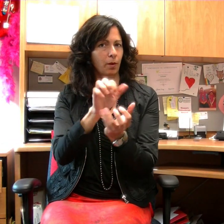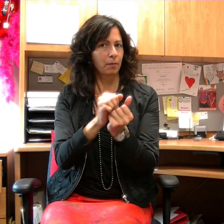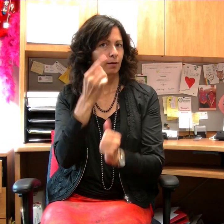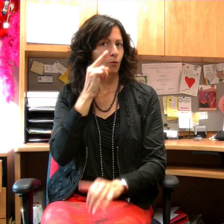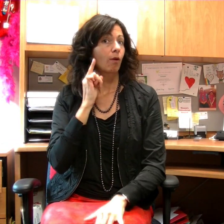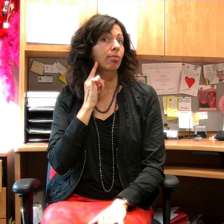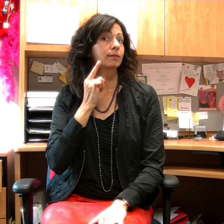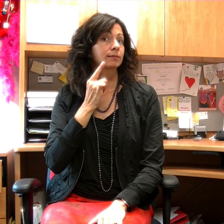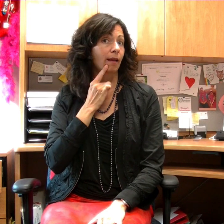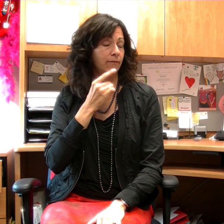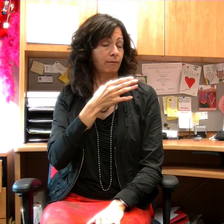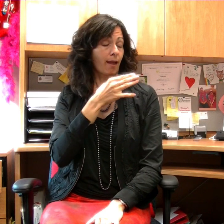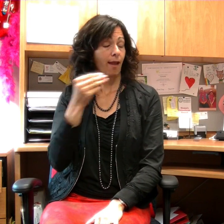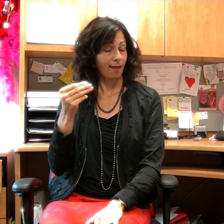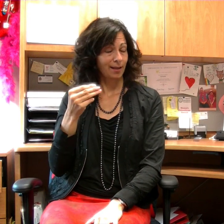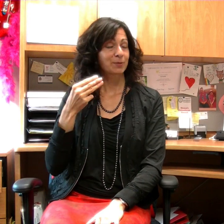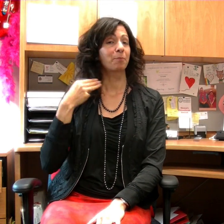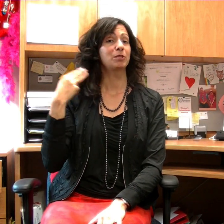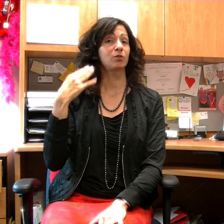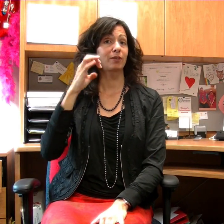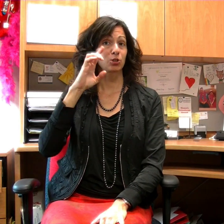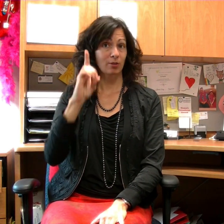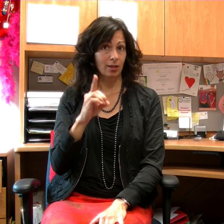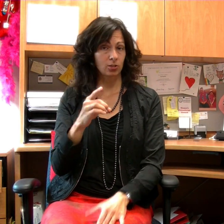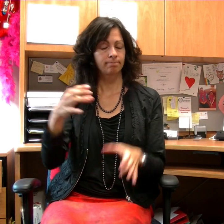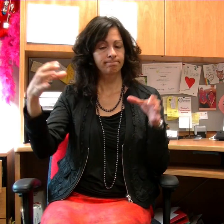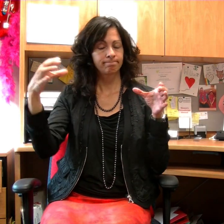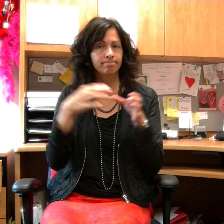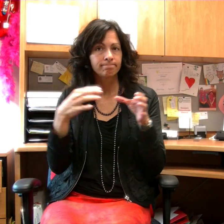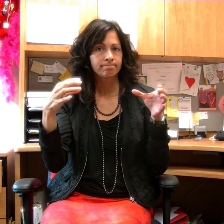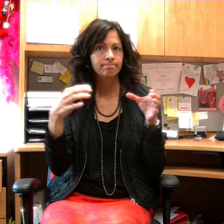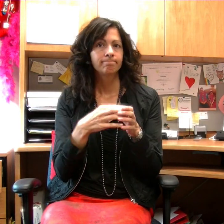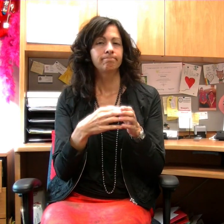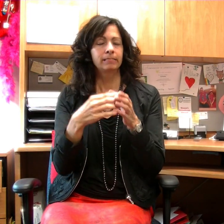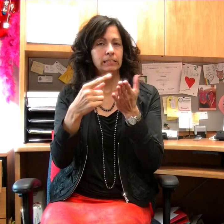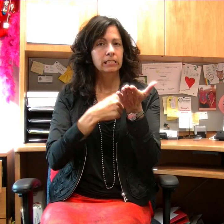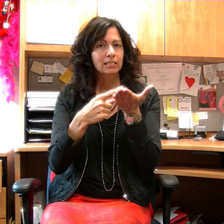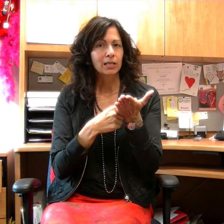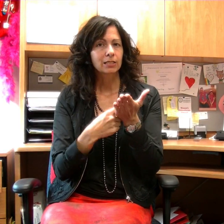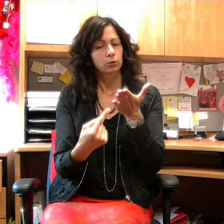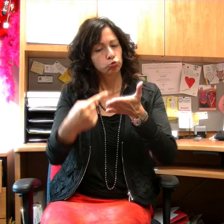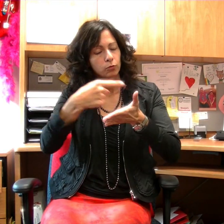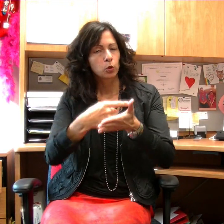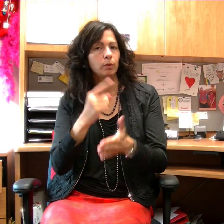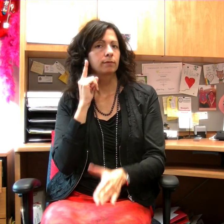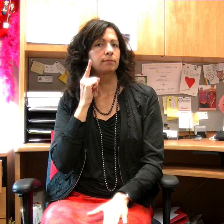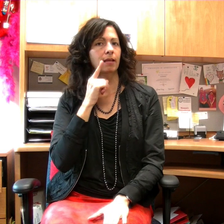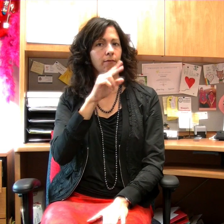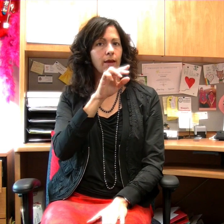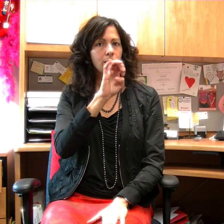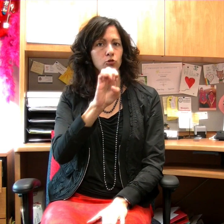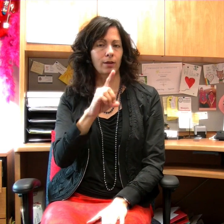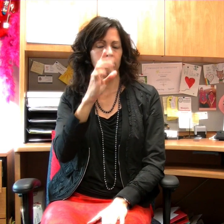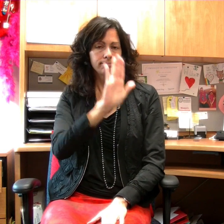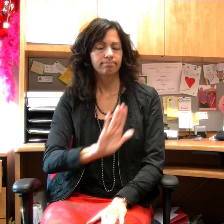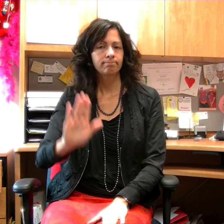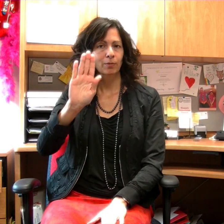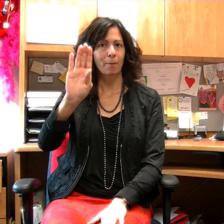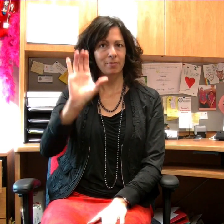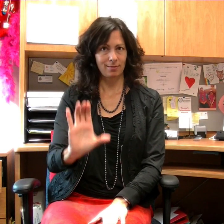Review Committee for the Deaf, in collaboration with the Ministry of Education, have been discussing and reviewing deaf